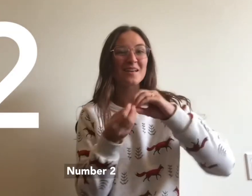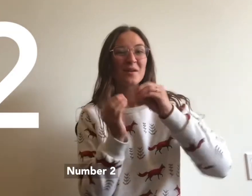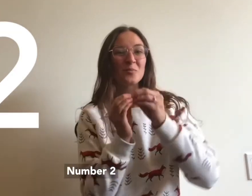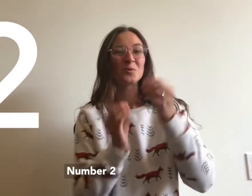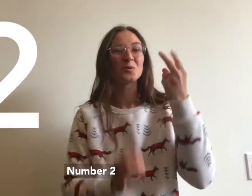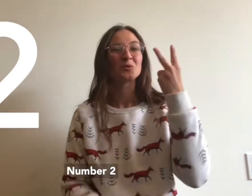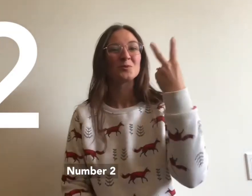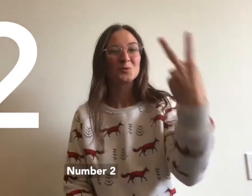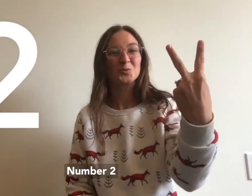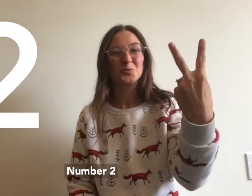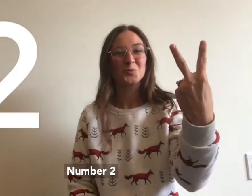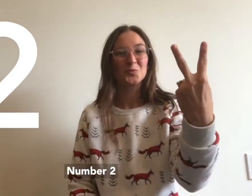Number two.